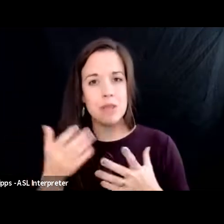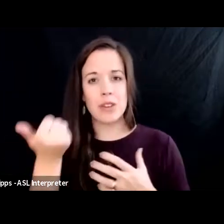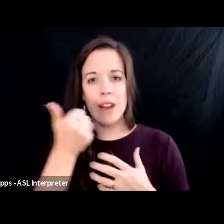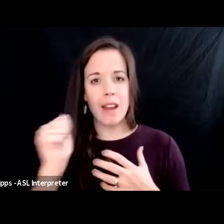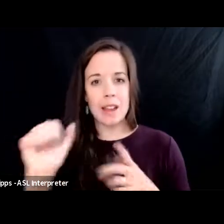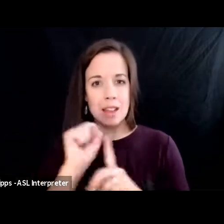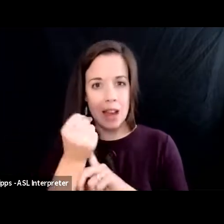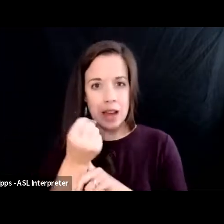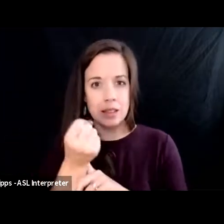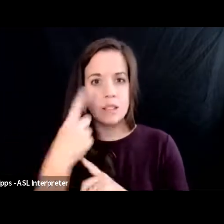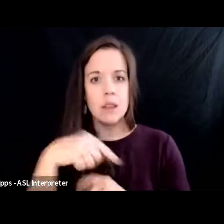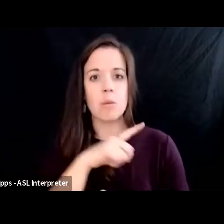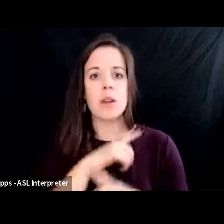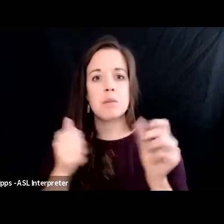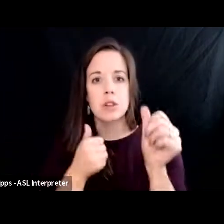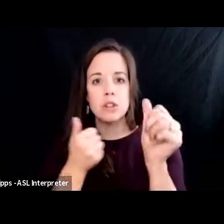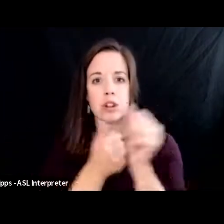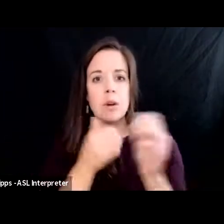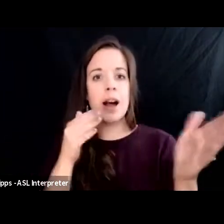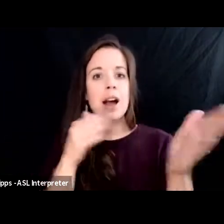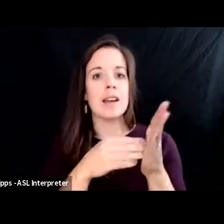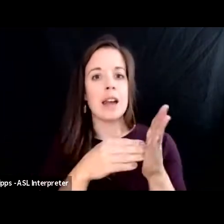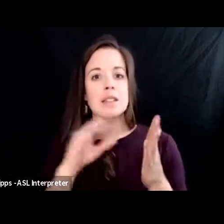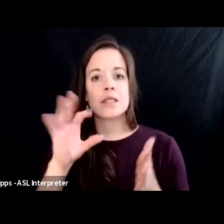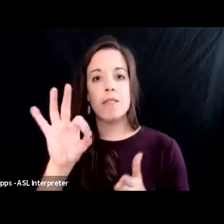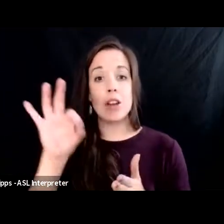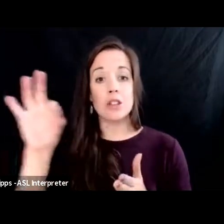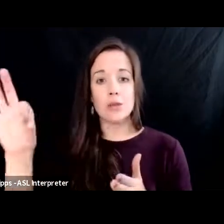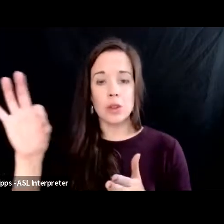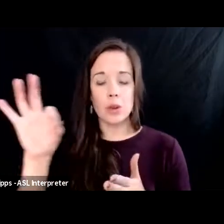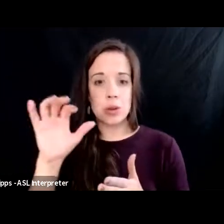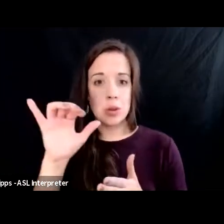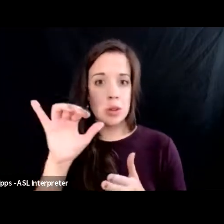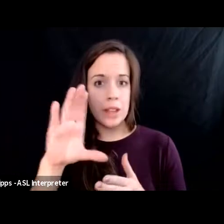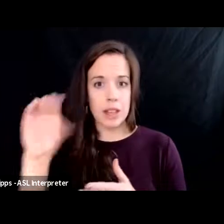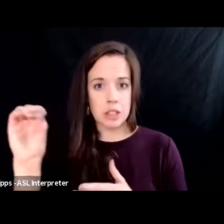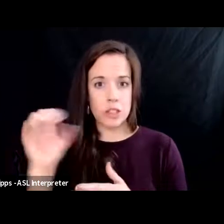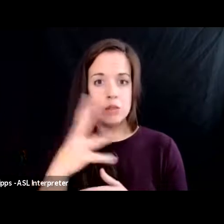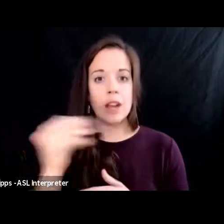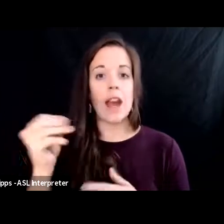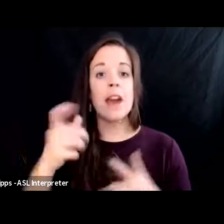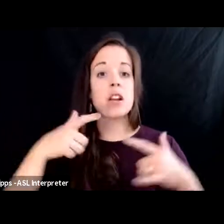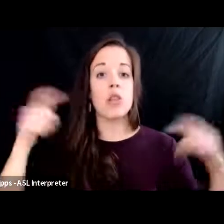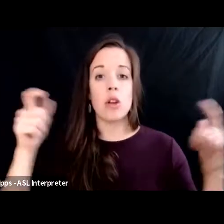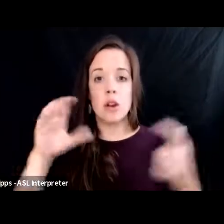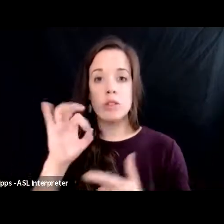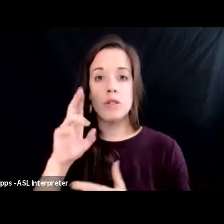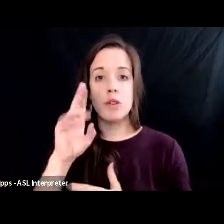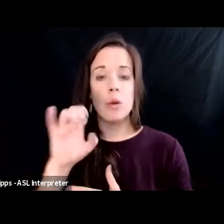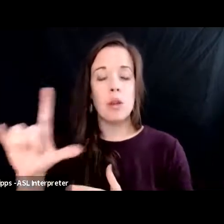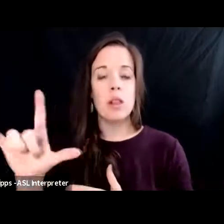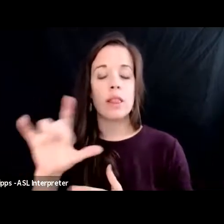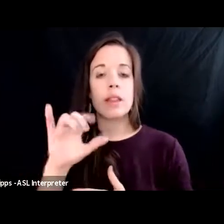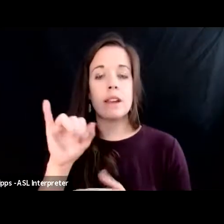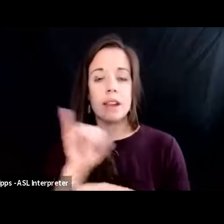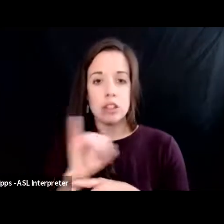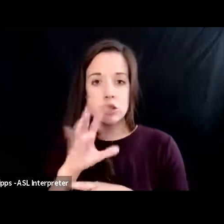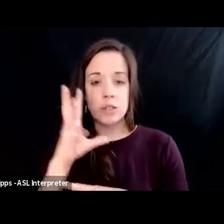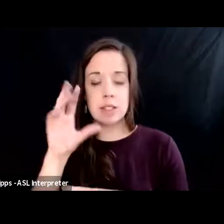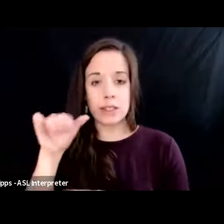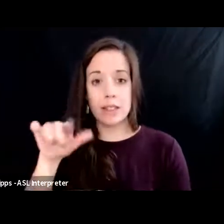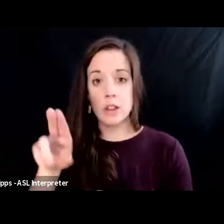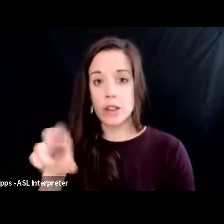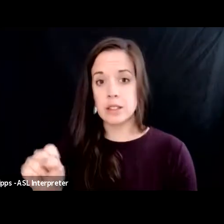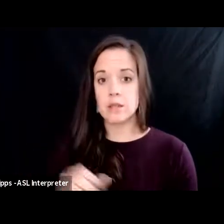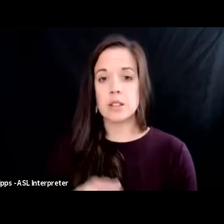that we pursue against the fossil fuel industry and large corporate interests in the united states and there's a few key players